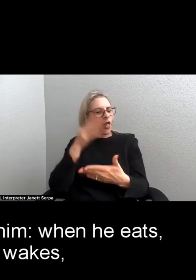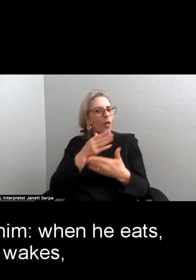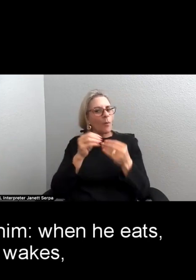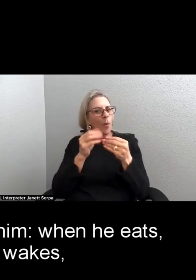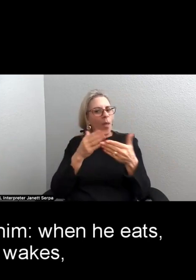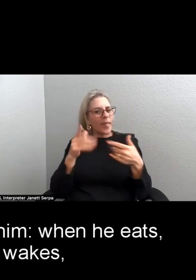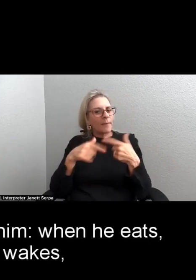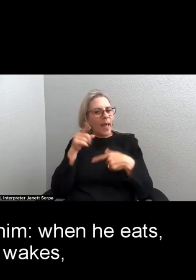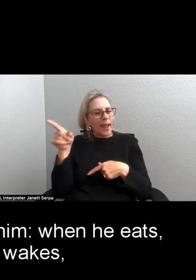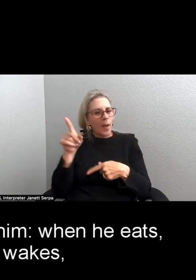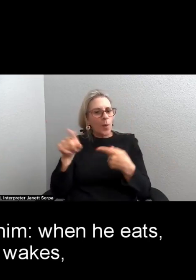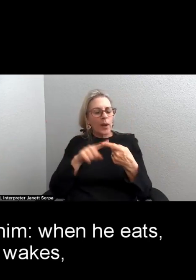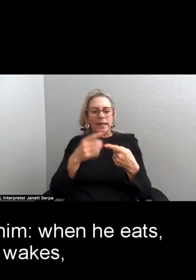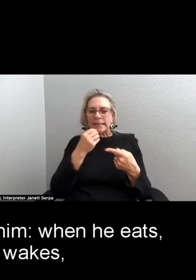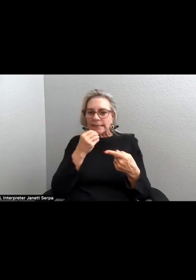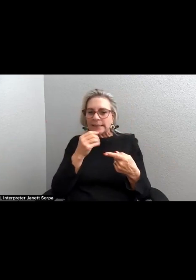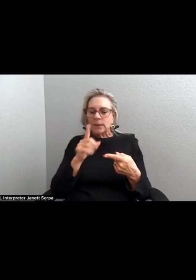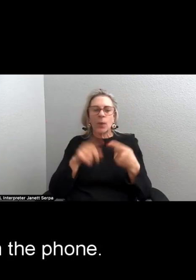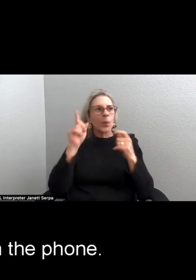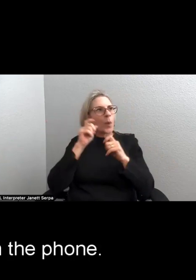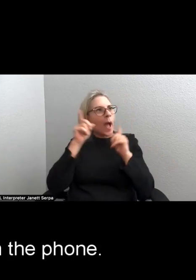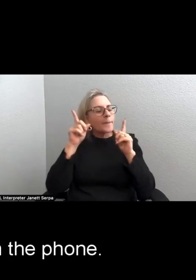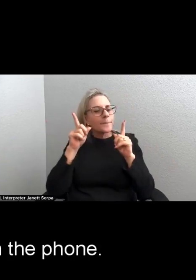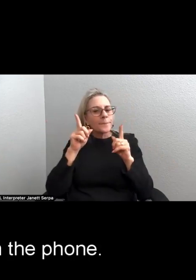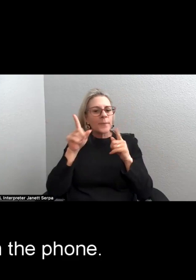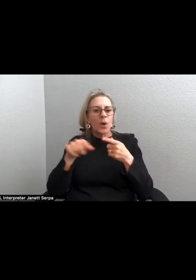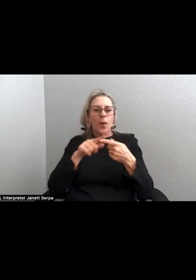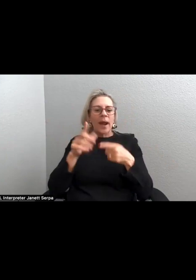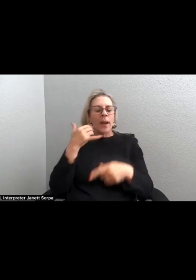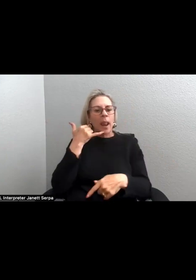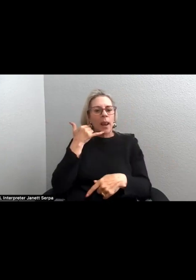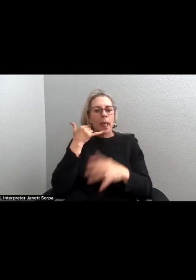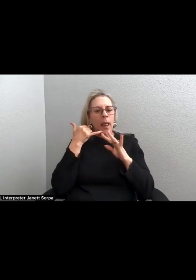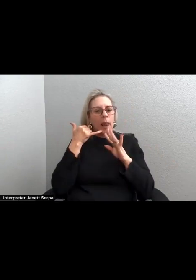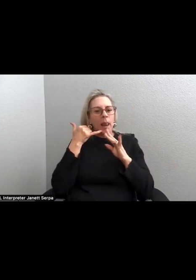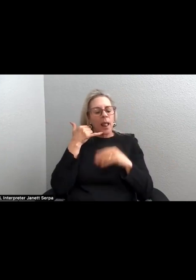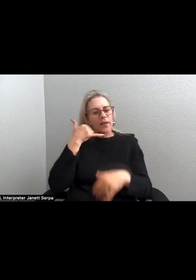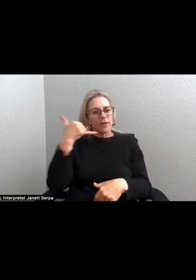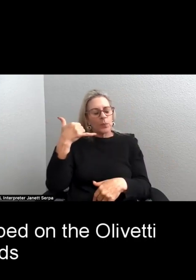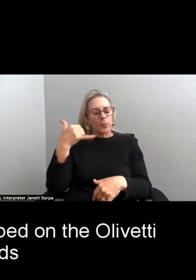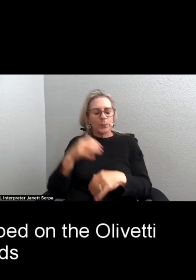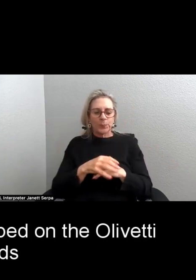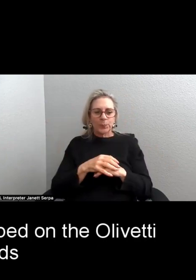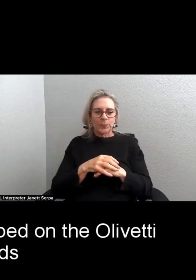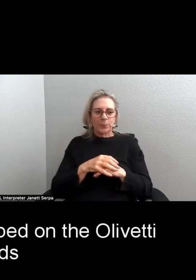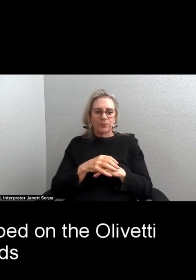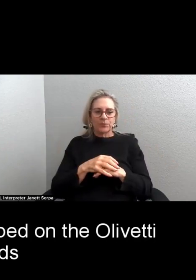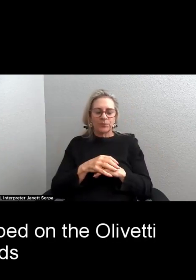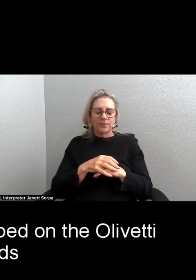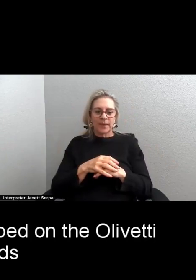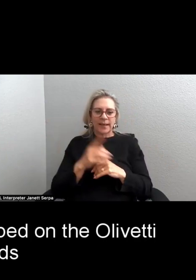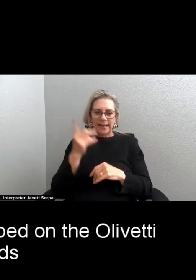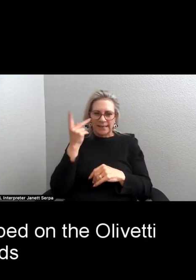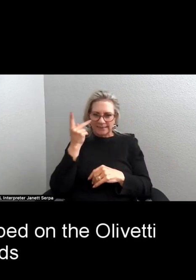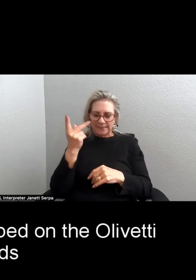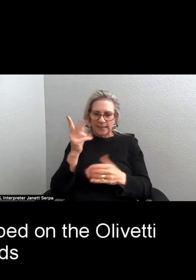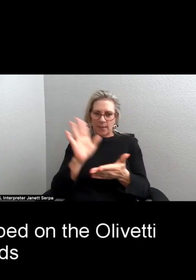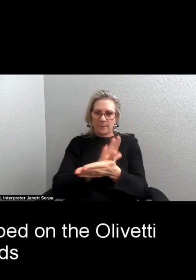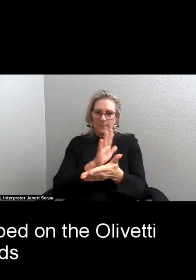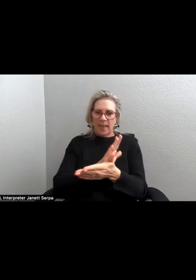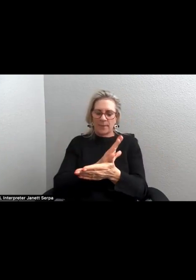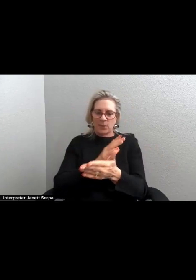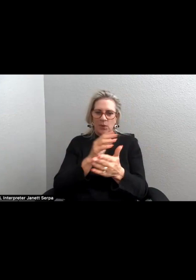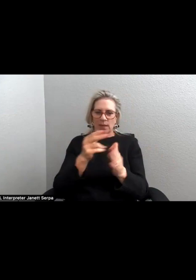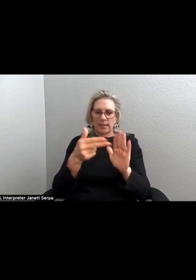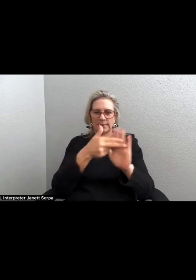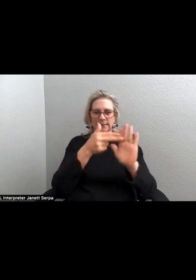When he eats, when he wakes, when he's on the phone. A scrap of paper taped on the Olivetti